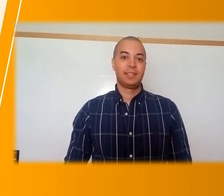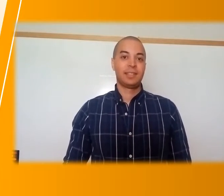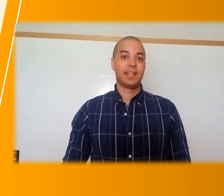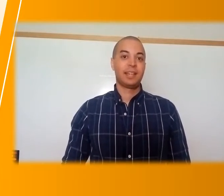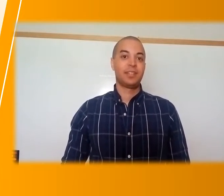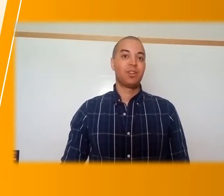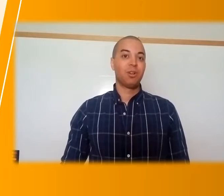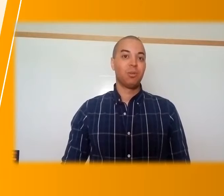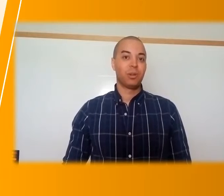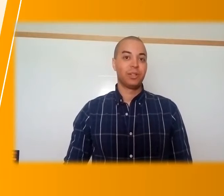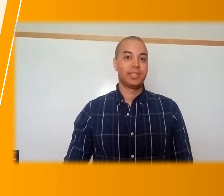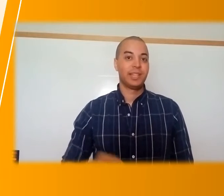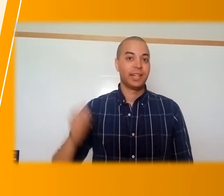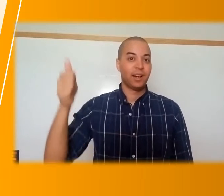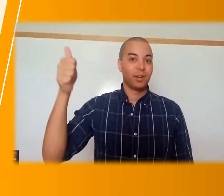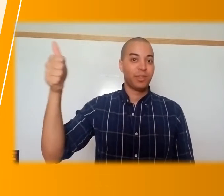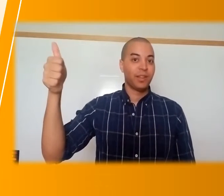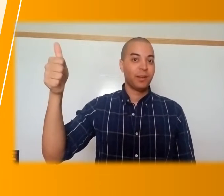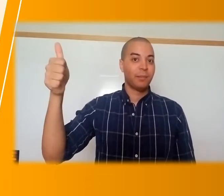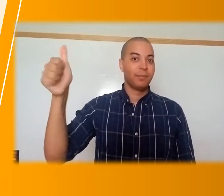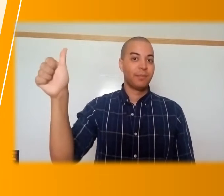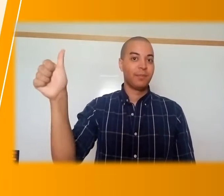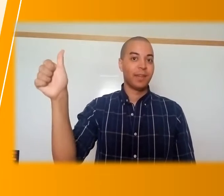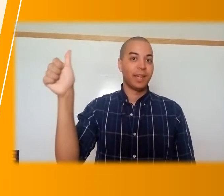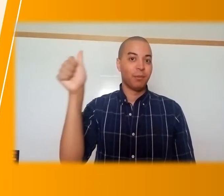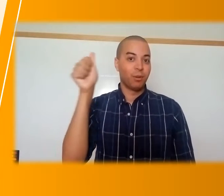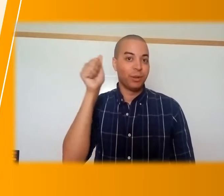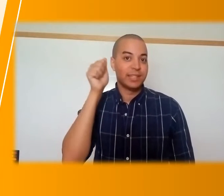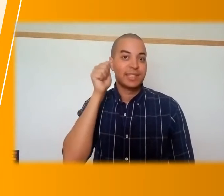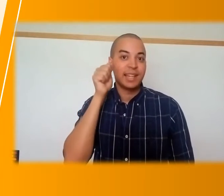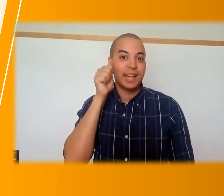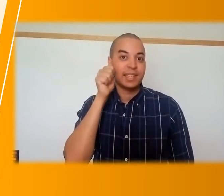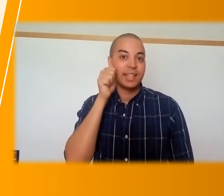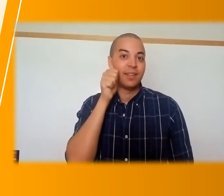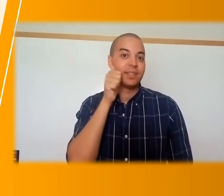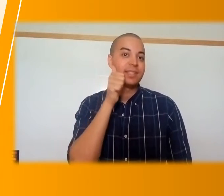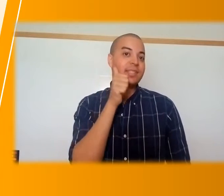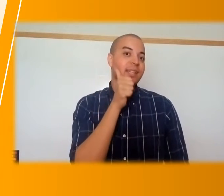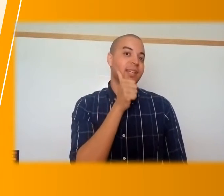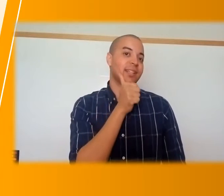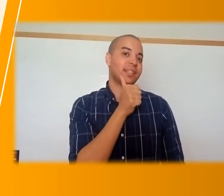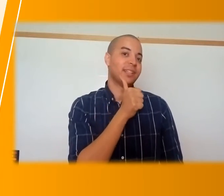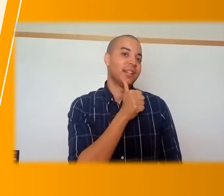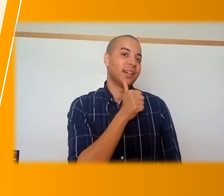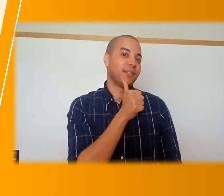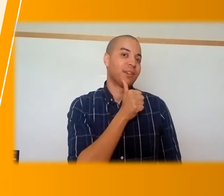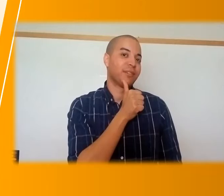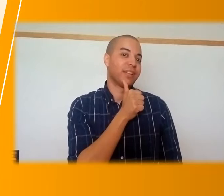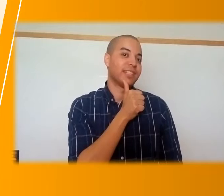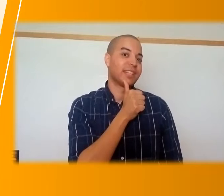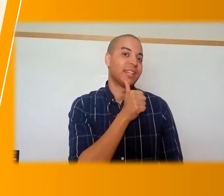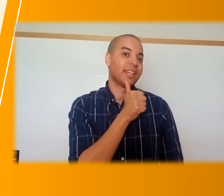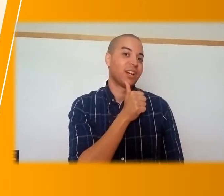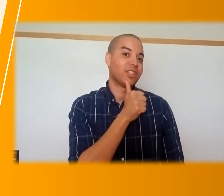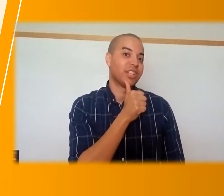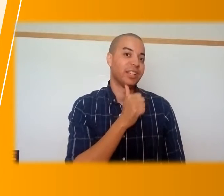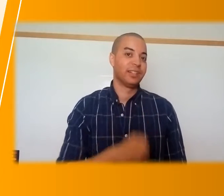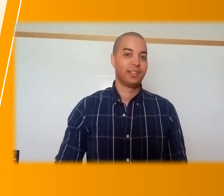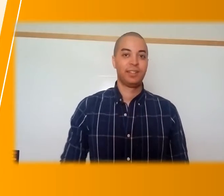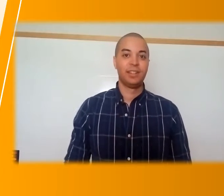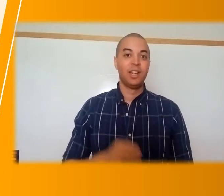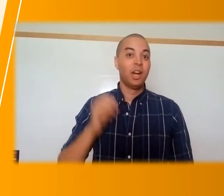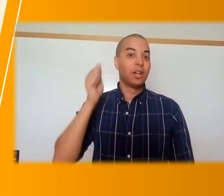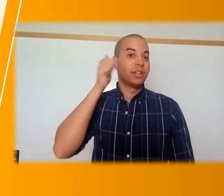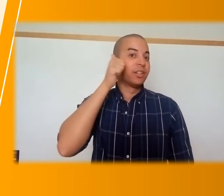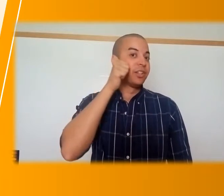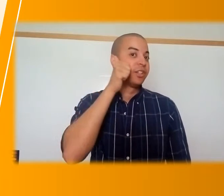To sign girl, we're going to take our thumb and we're going to slide it down the side of our face and then at our chin.